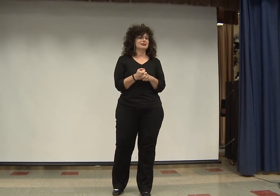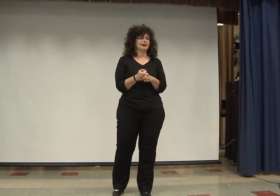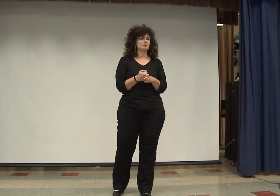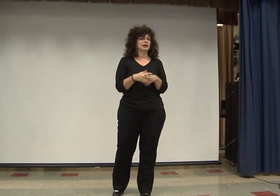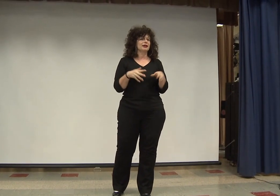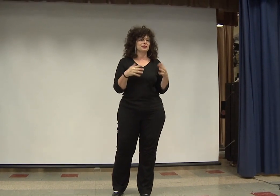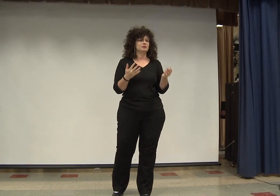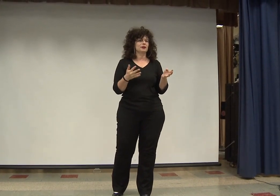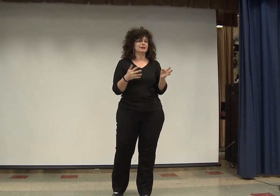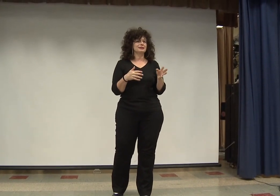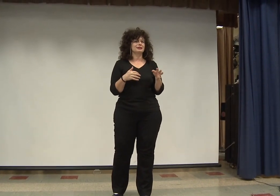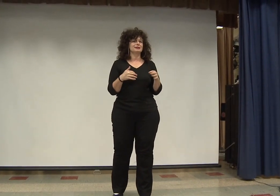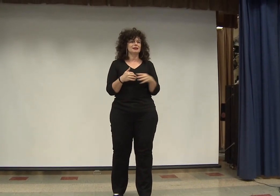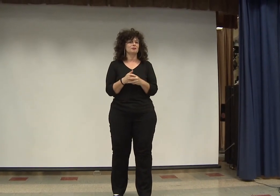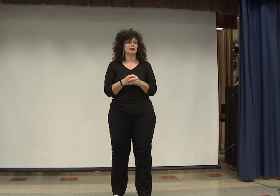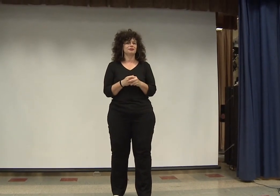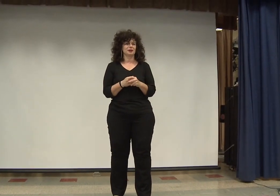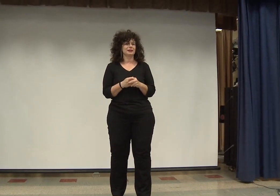say my life experiences and my family.